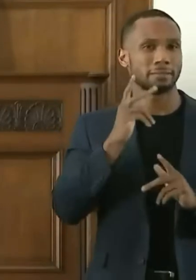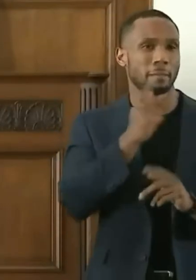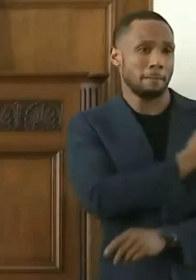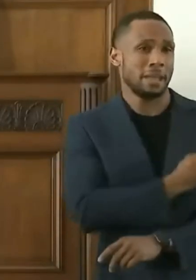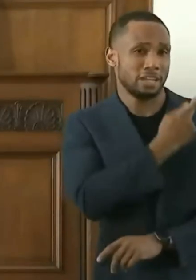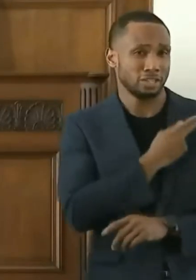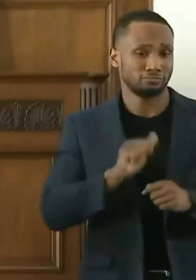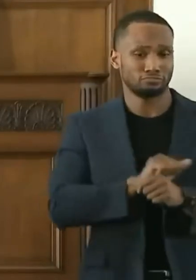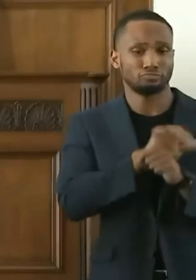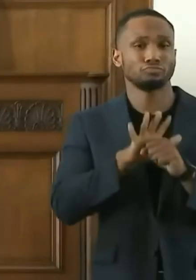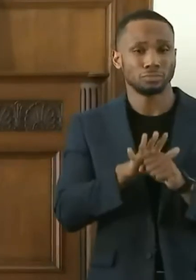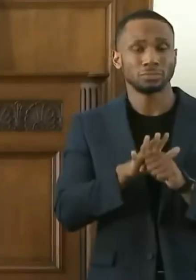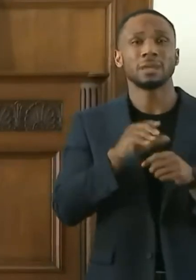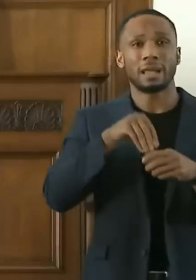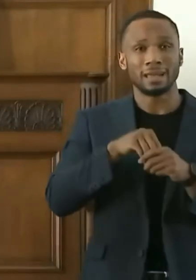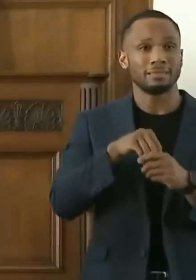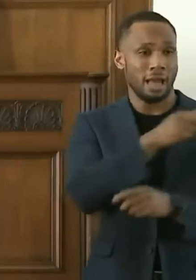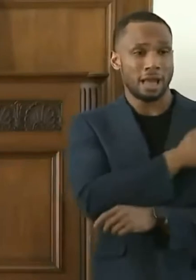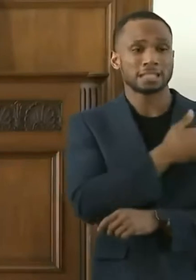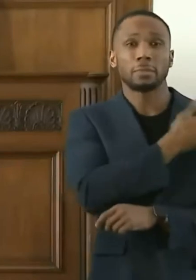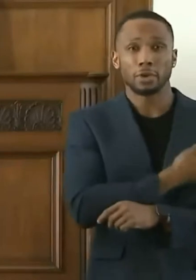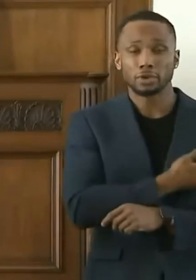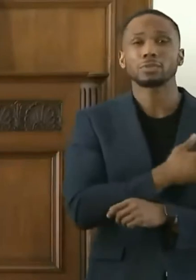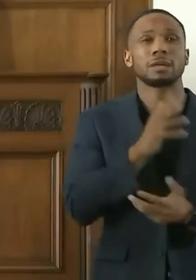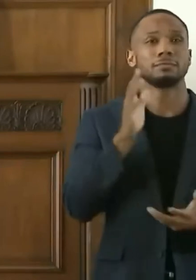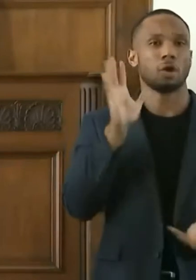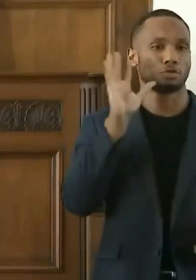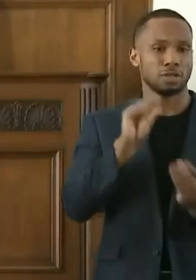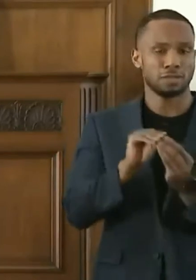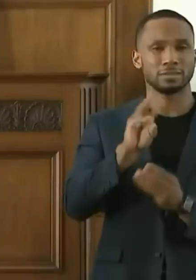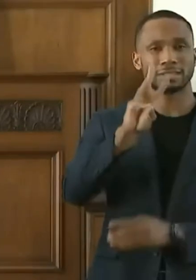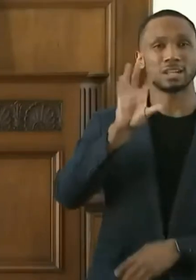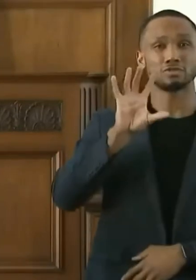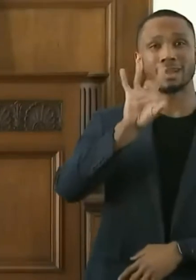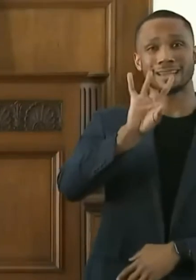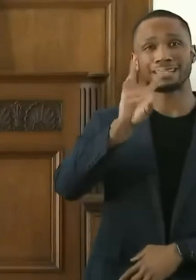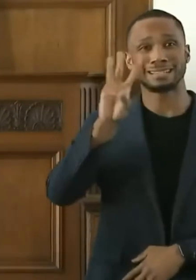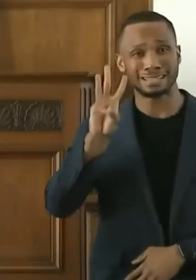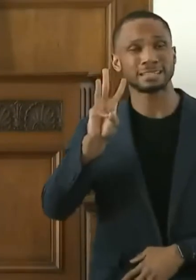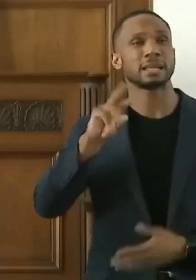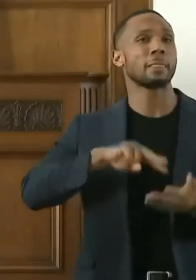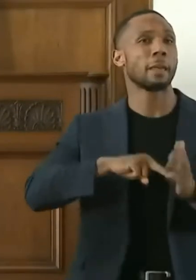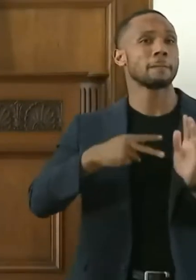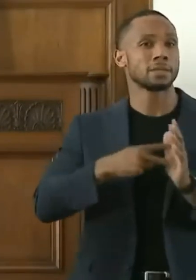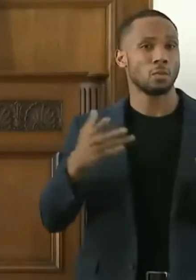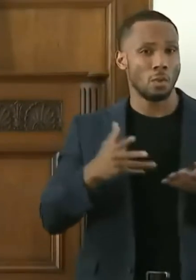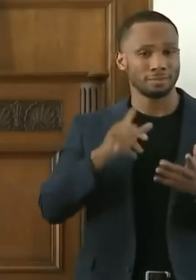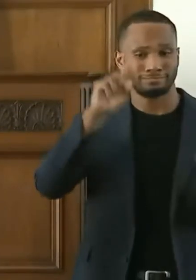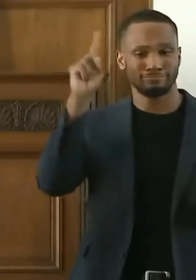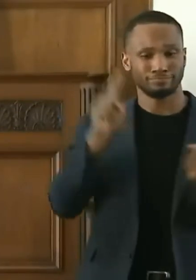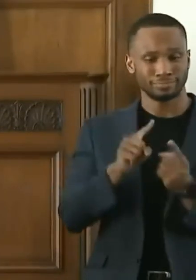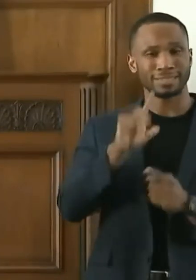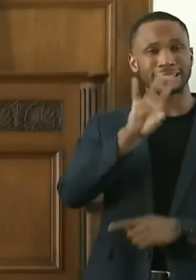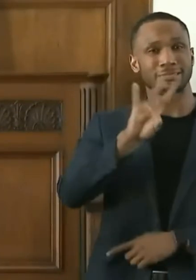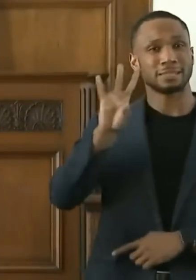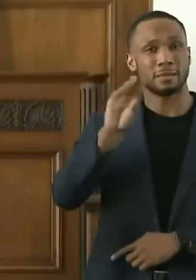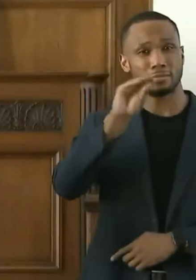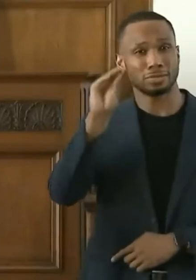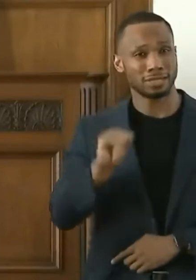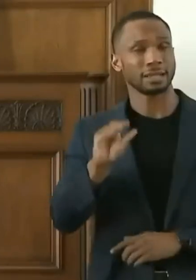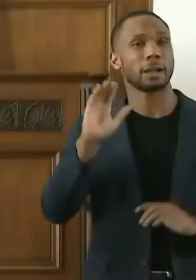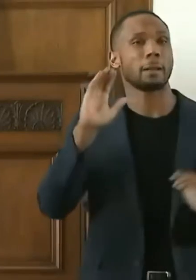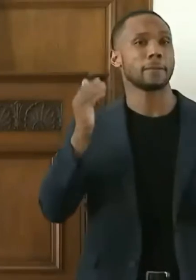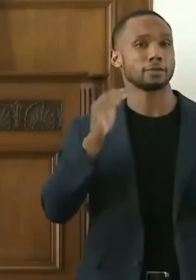in Alabama hospitals was 686, a 77% drop from the high